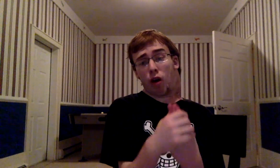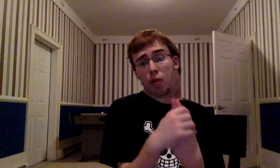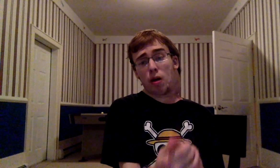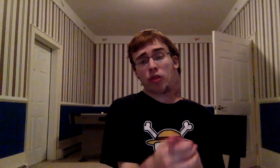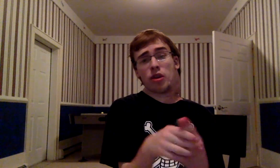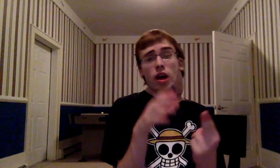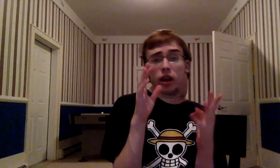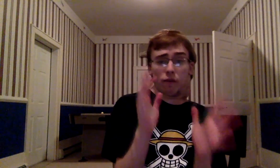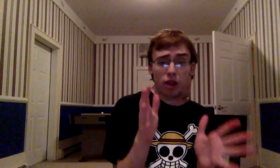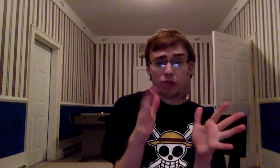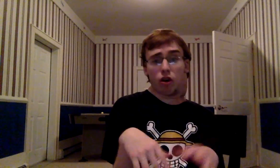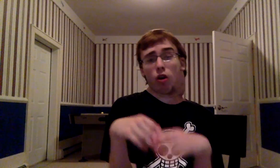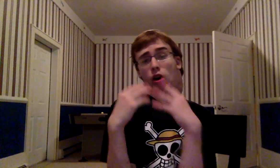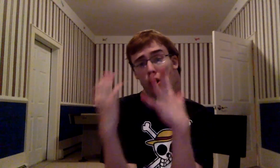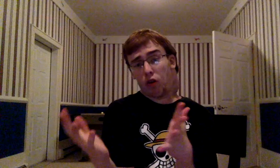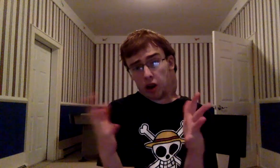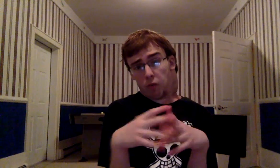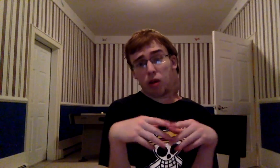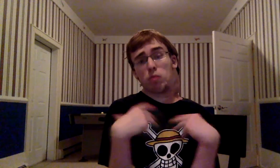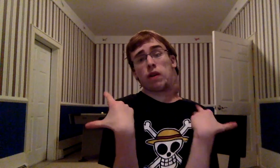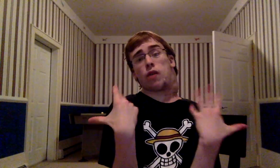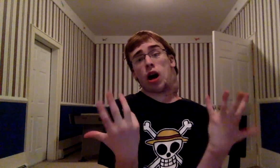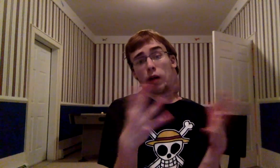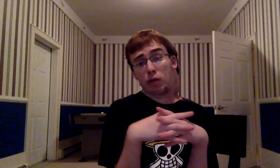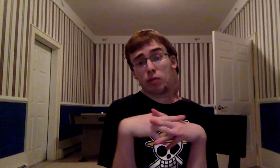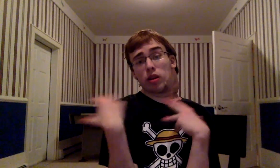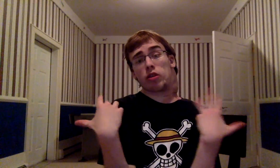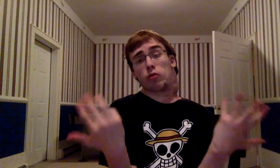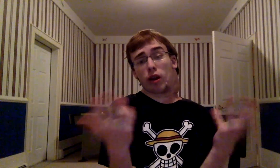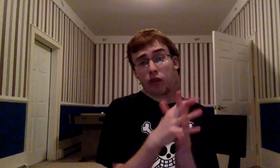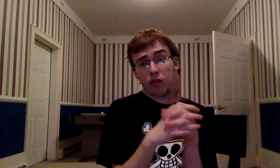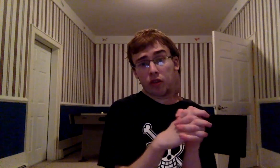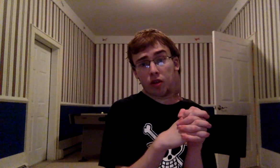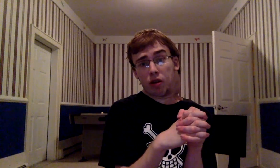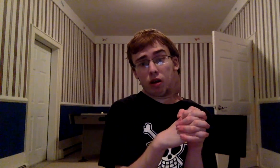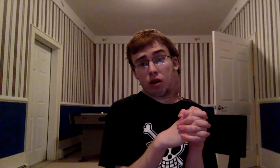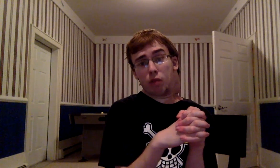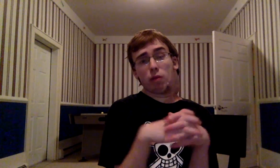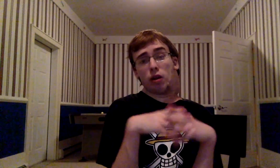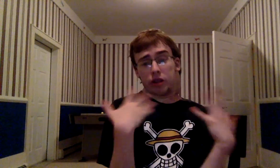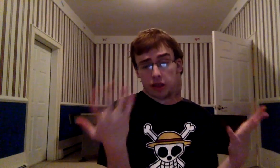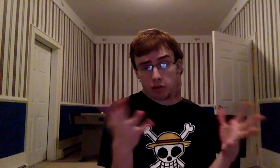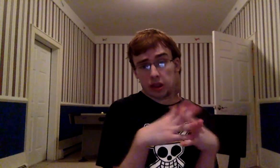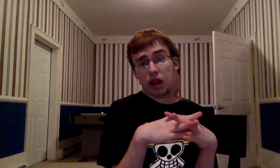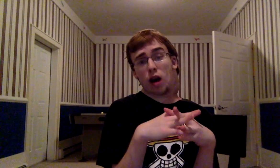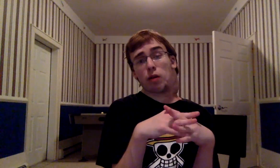off as much And he had finished the arc earlier We would be fine We wouldn't be in this situation But we're in this situation now He